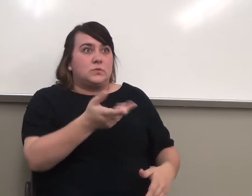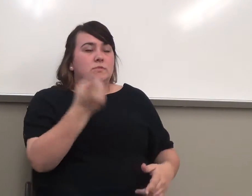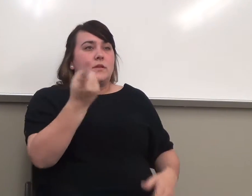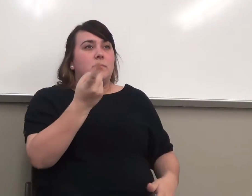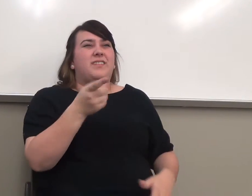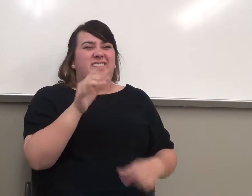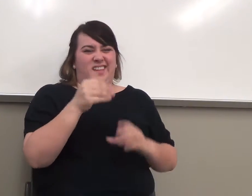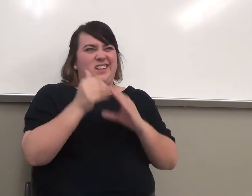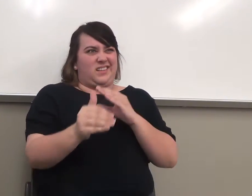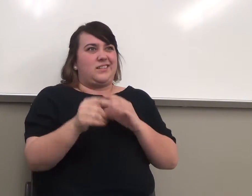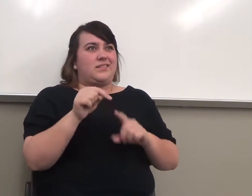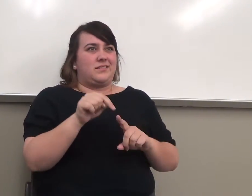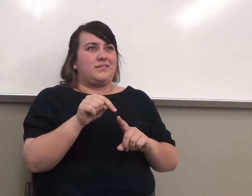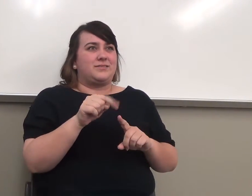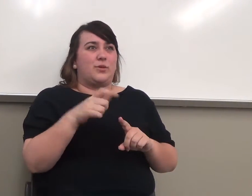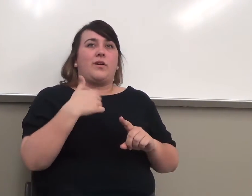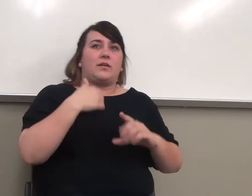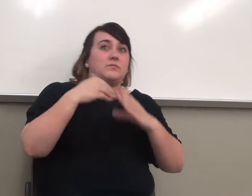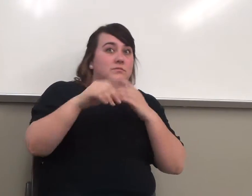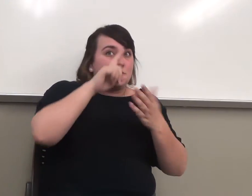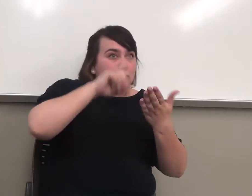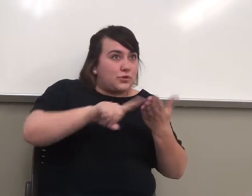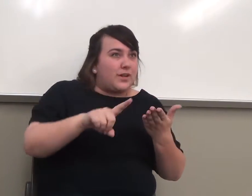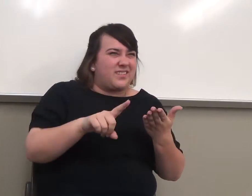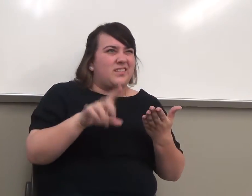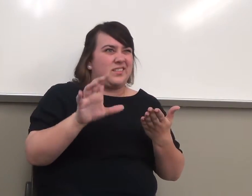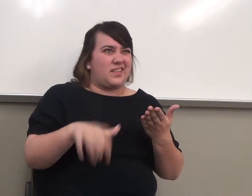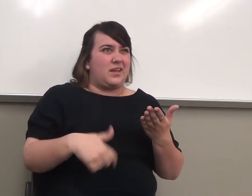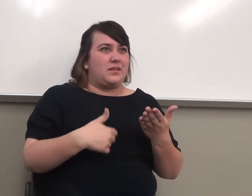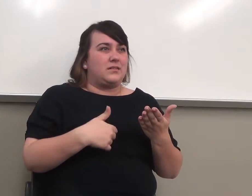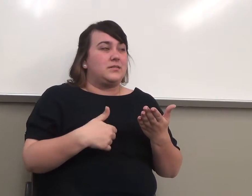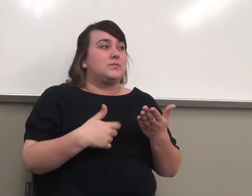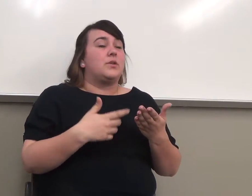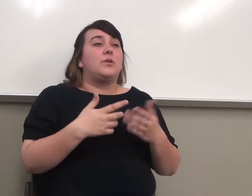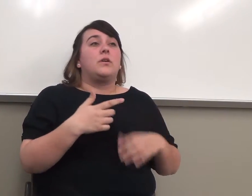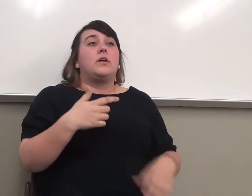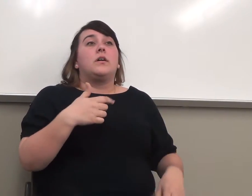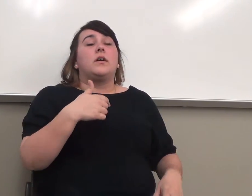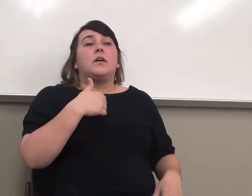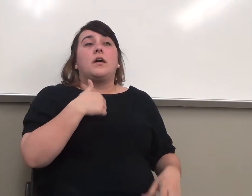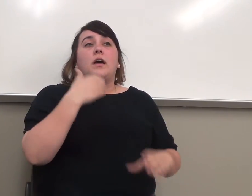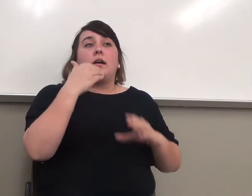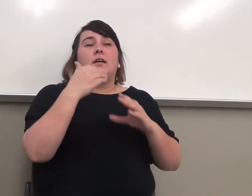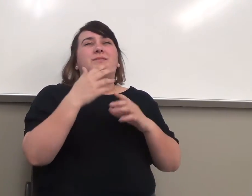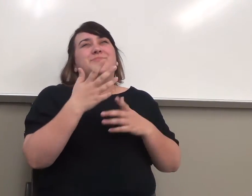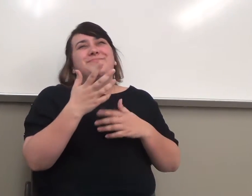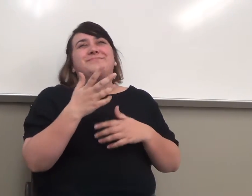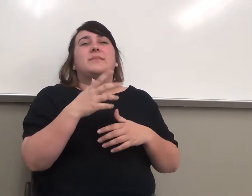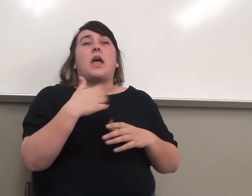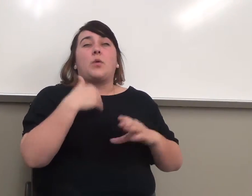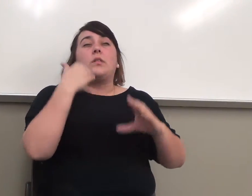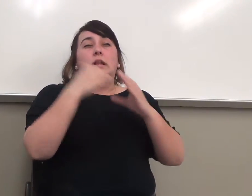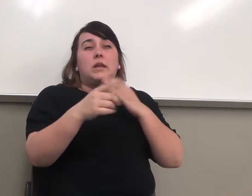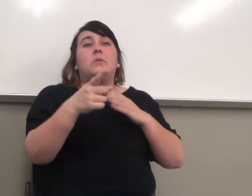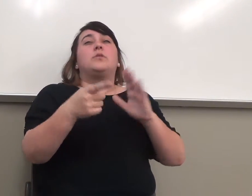that's one of the reasons I send it. I will, I'm never going to send an email, I will email students from time to time.